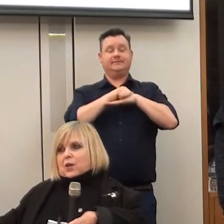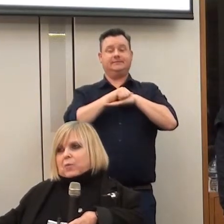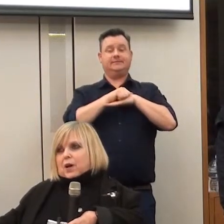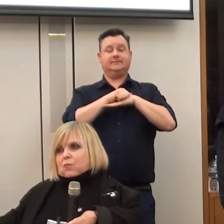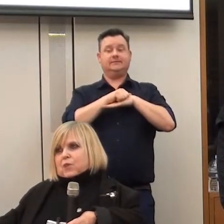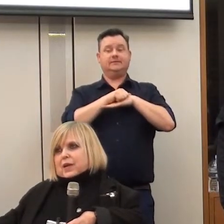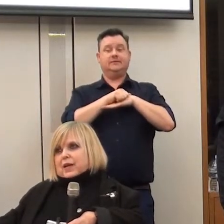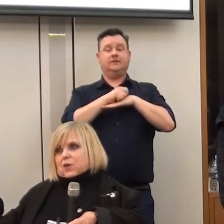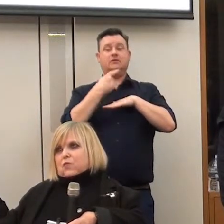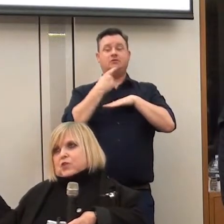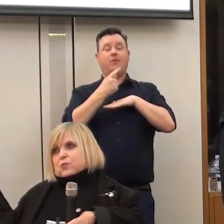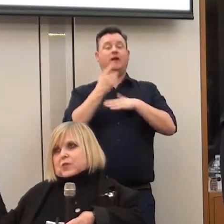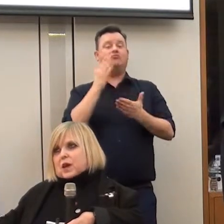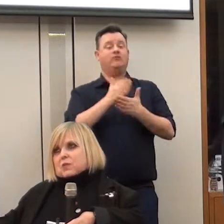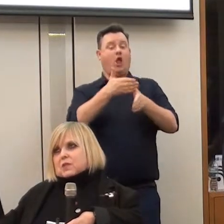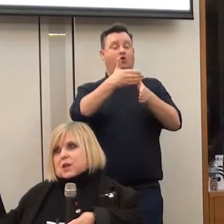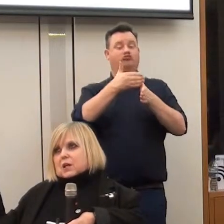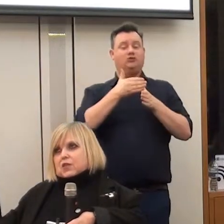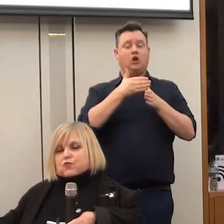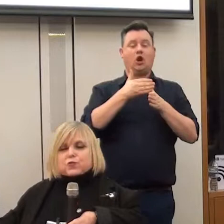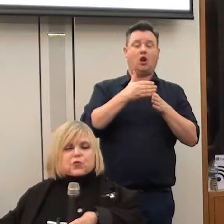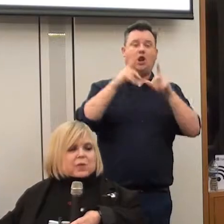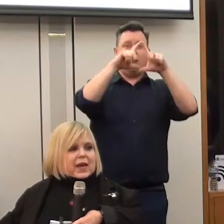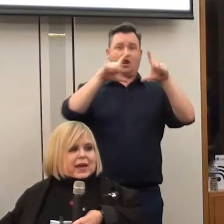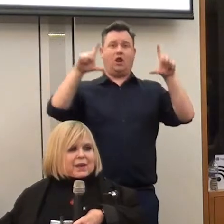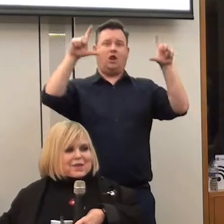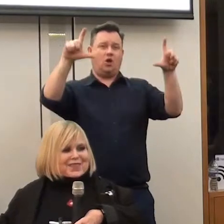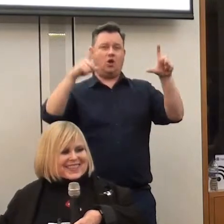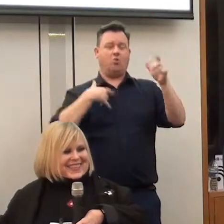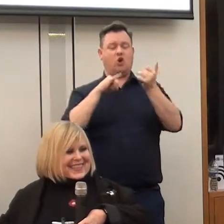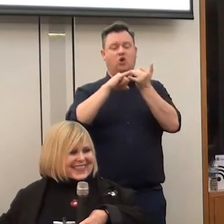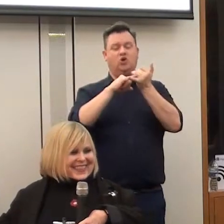really original slogans like Scrooge Blair.